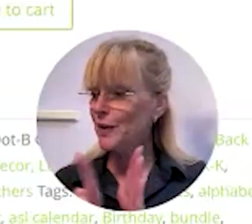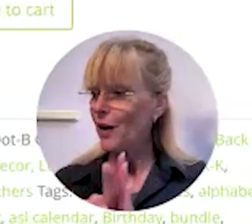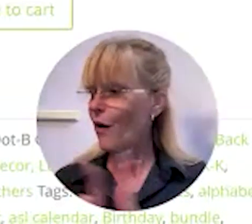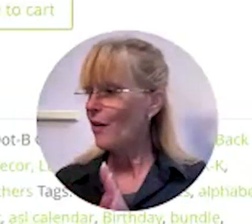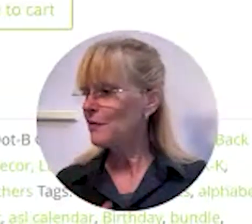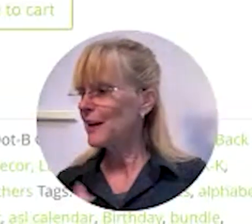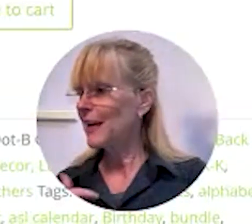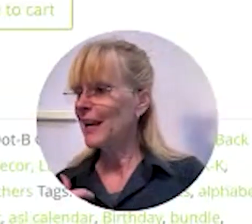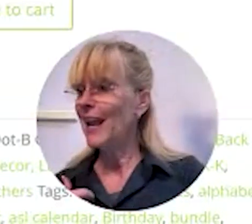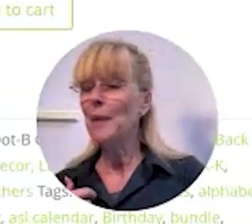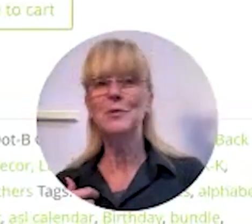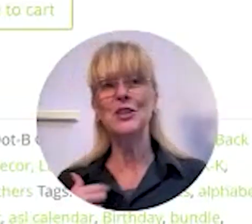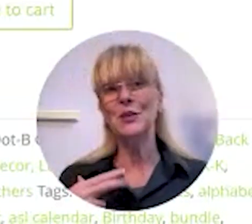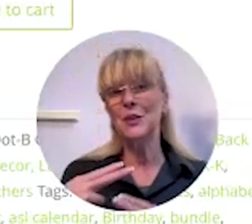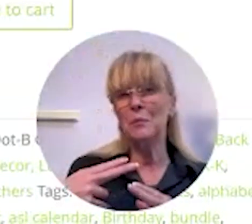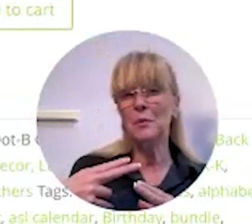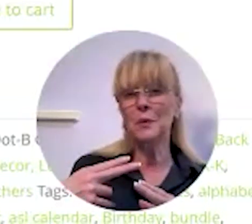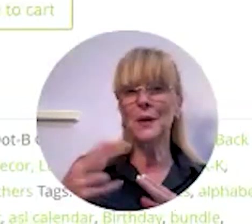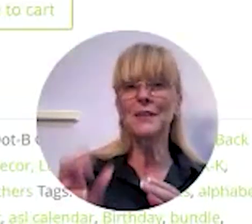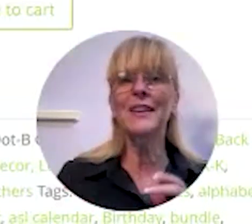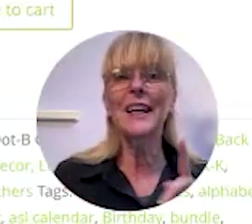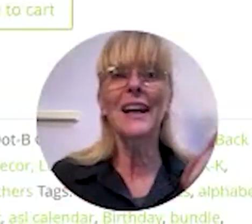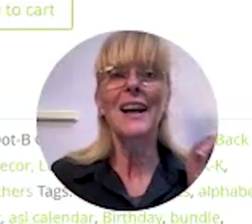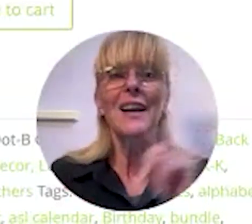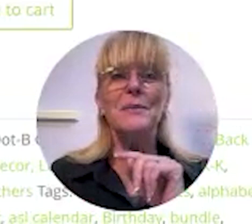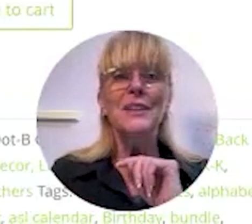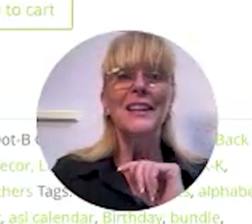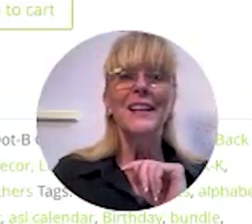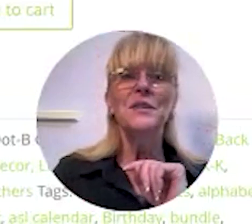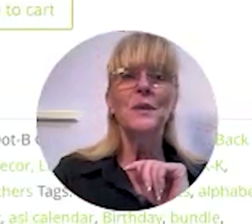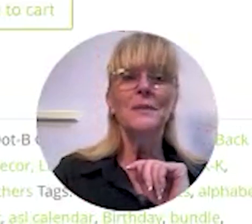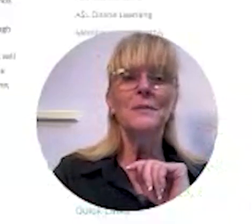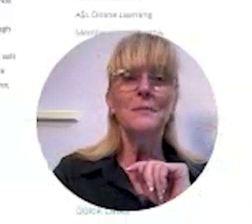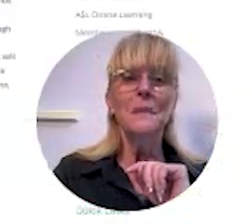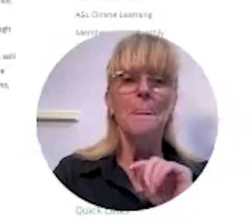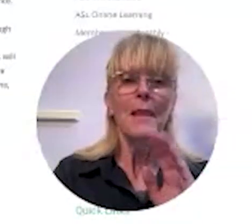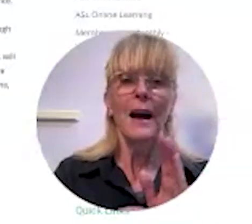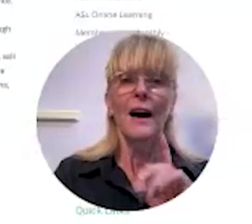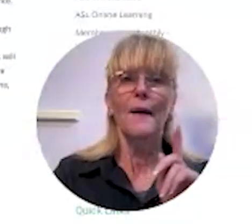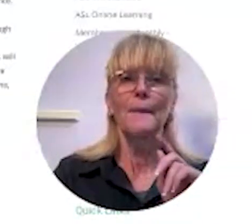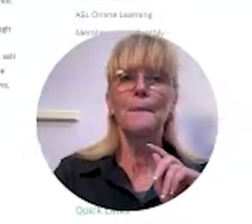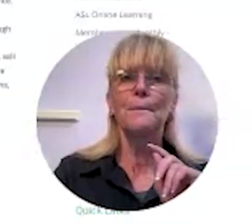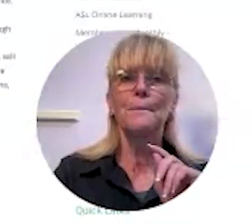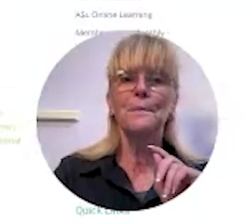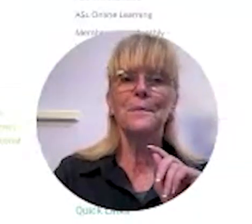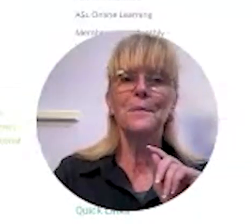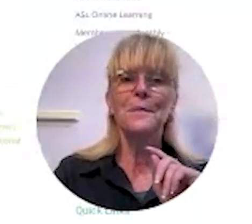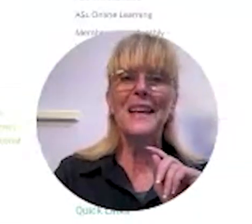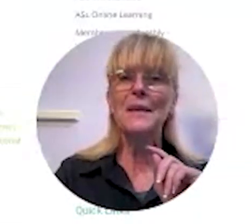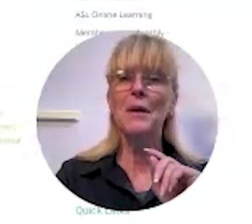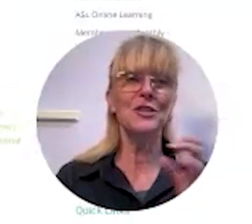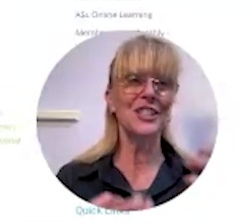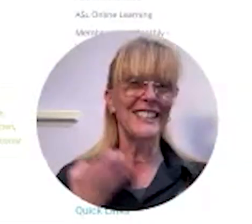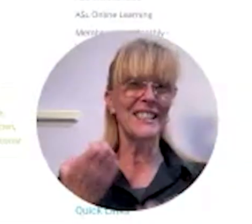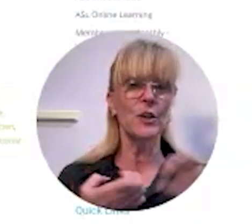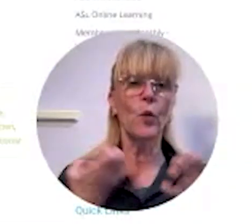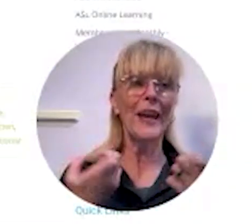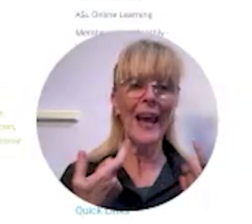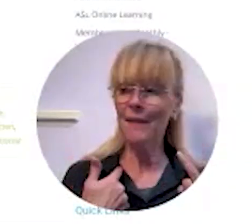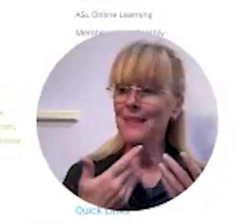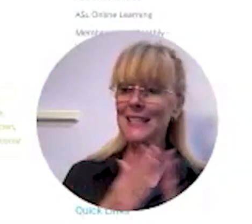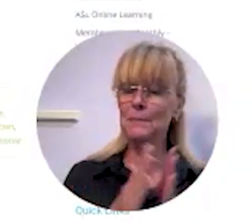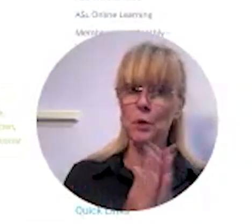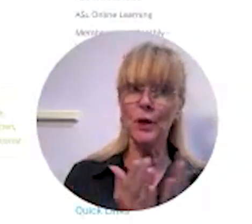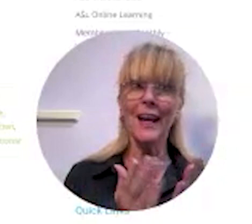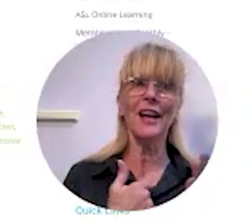just went off and i'm just going to briefly come to the next one um emotions so